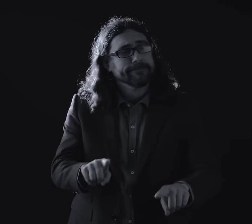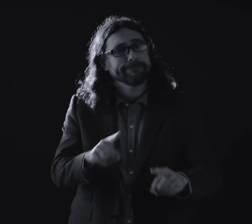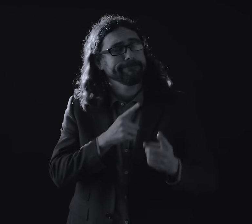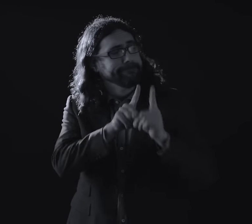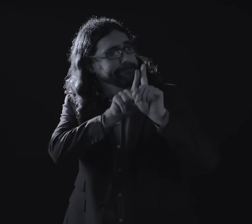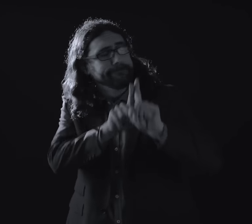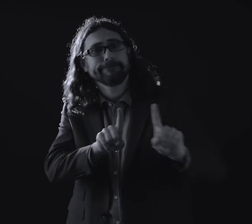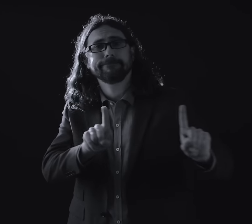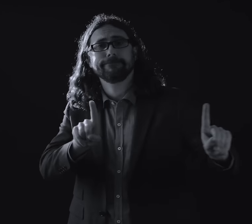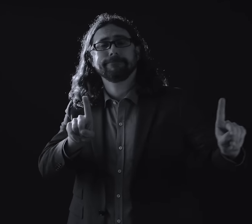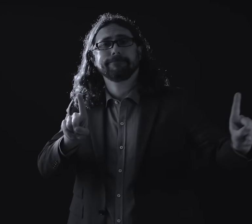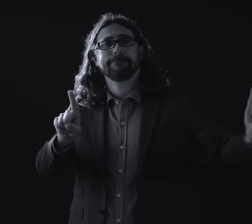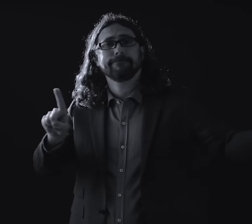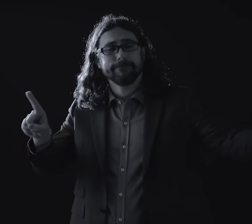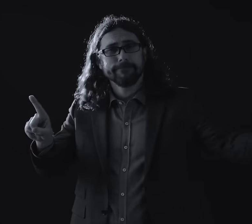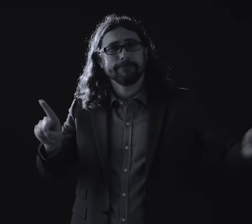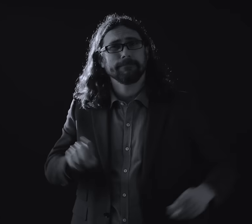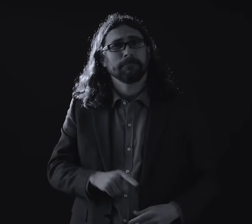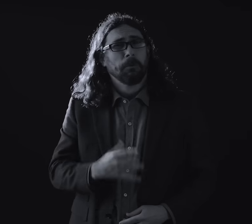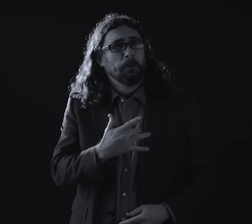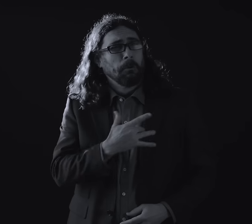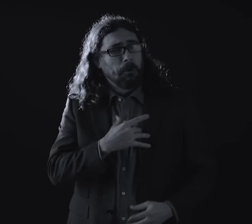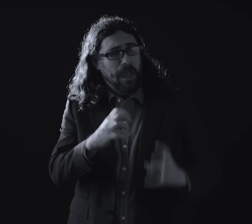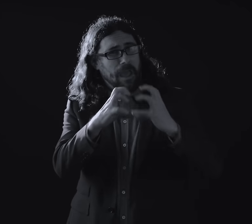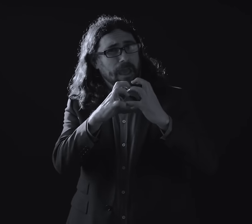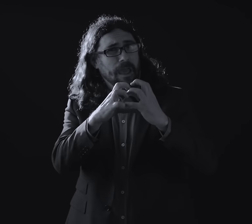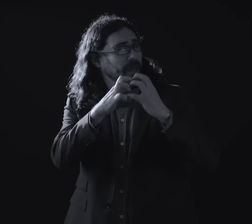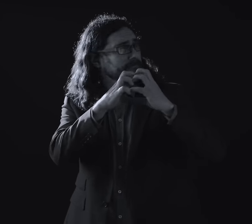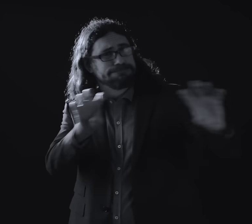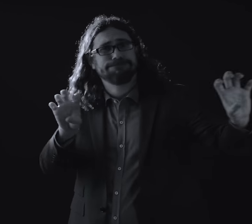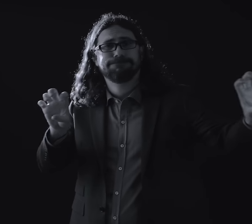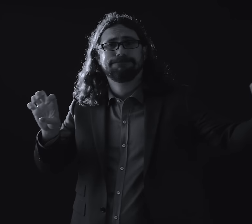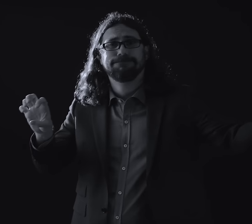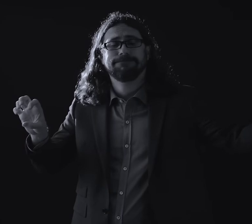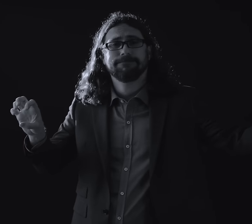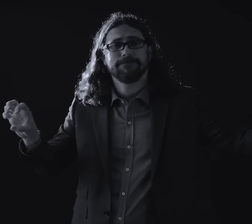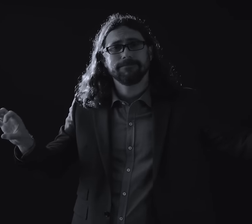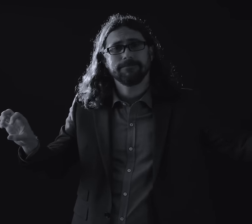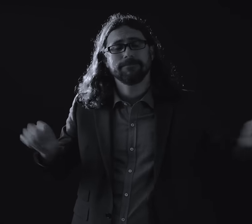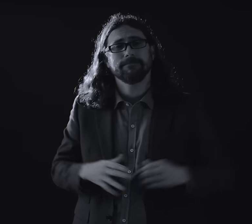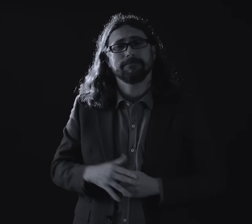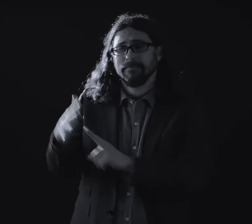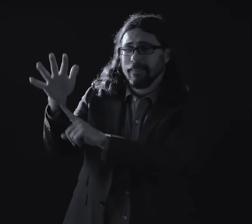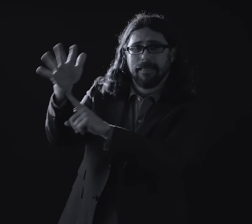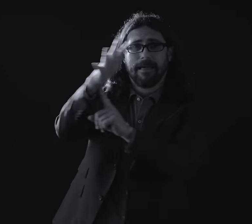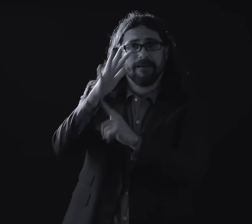I'm partying a way And parting hearts Dress of these Blows to